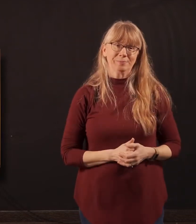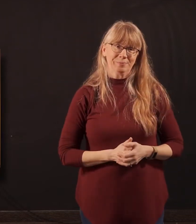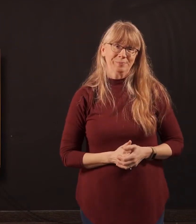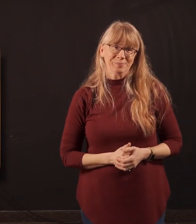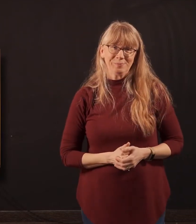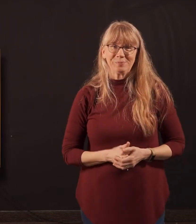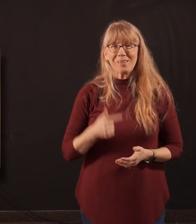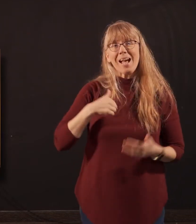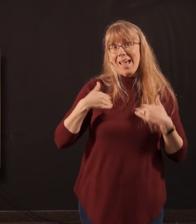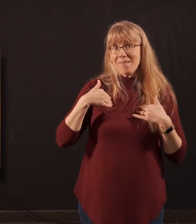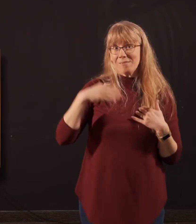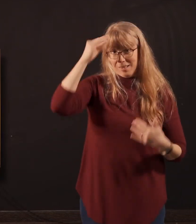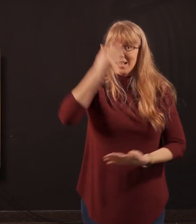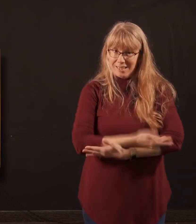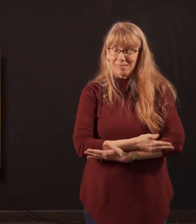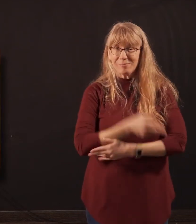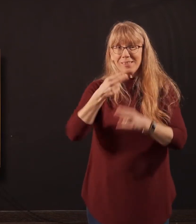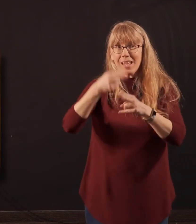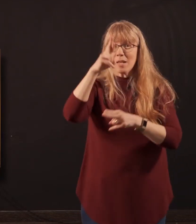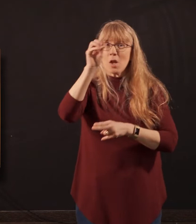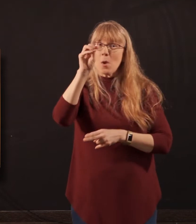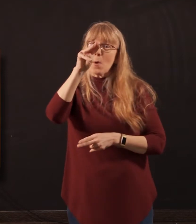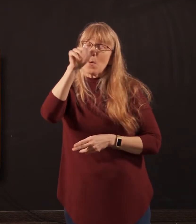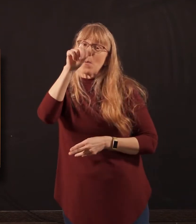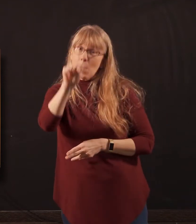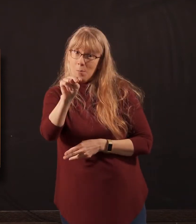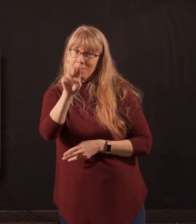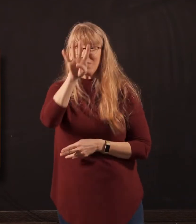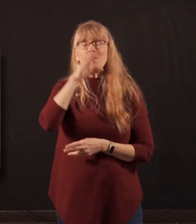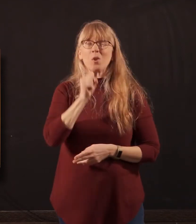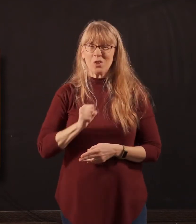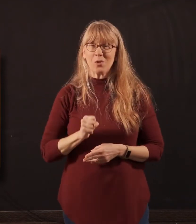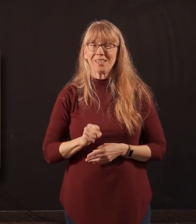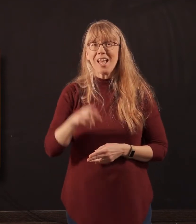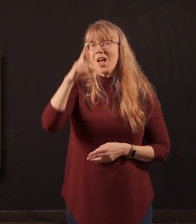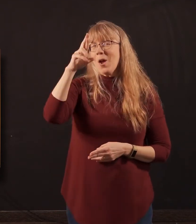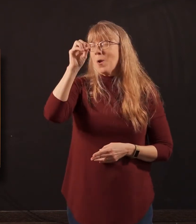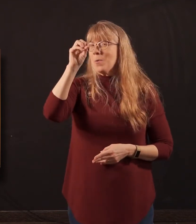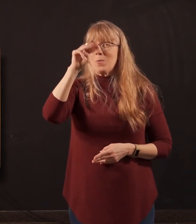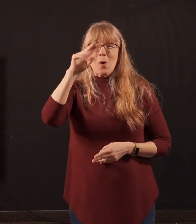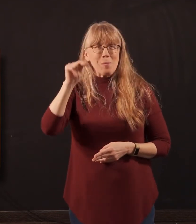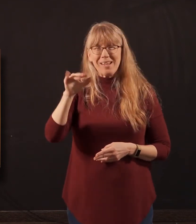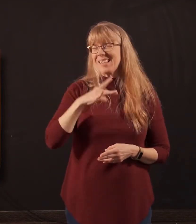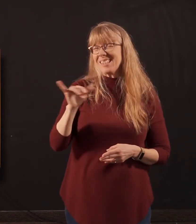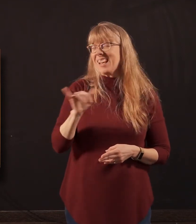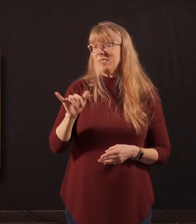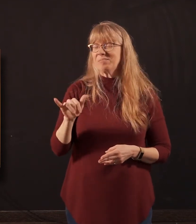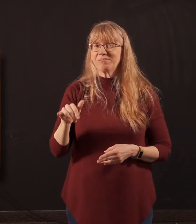I have a son. I His name is Roman and he is four years old. And Roman is like your typical four-year-old.